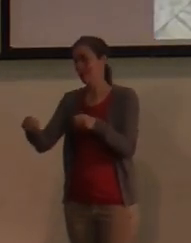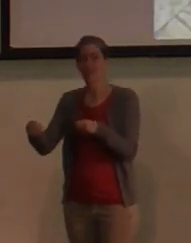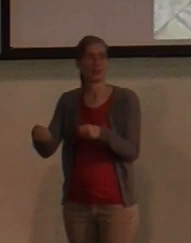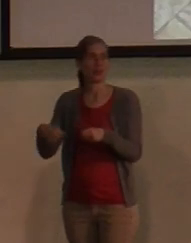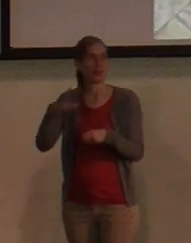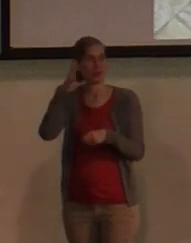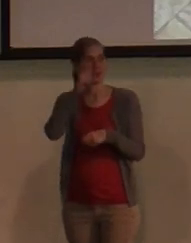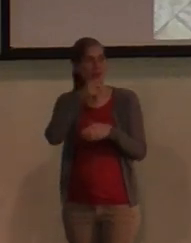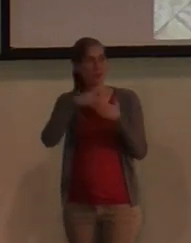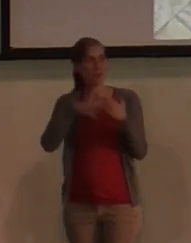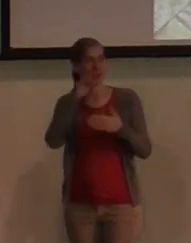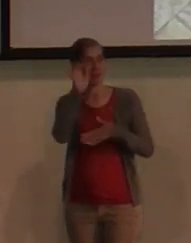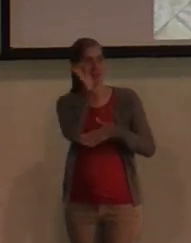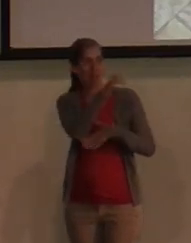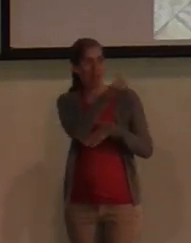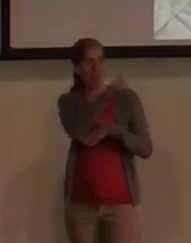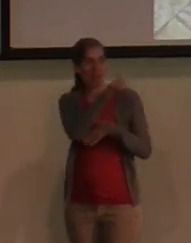might be.